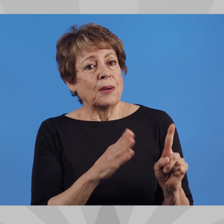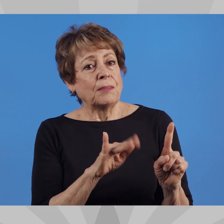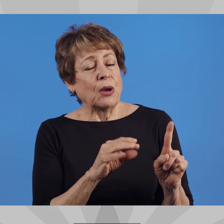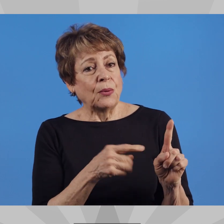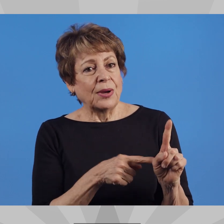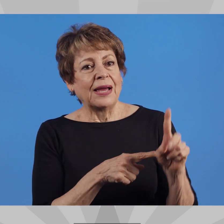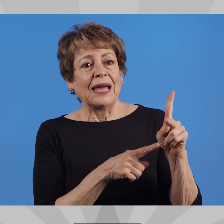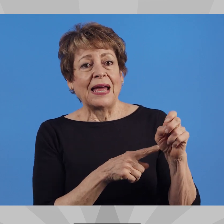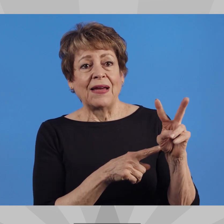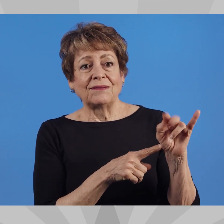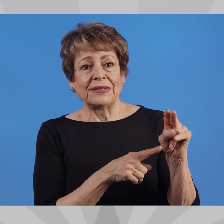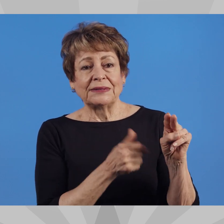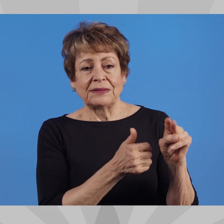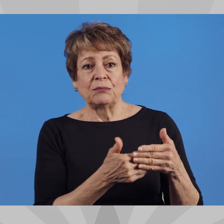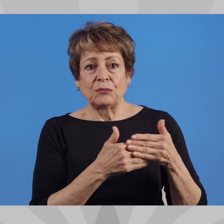Biography